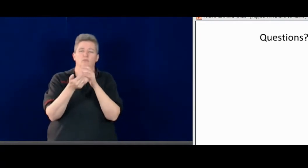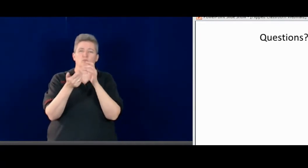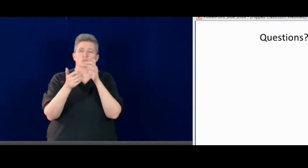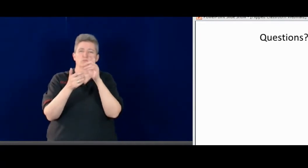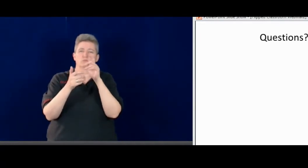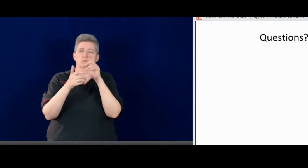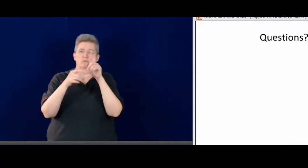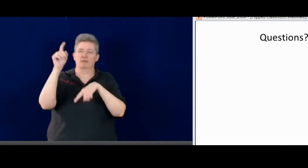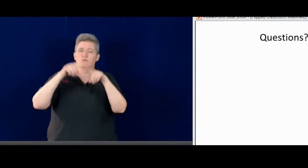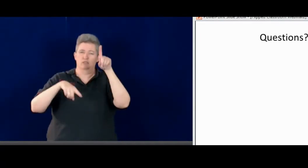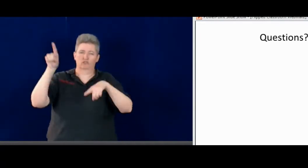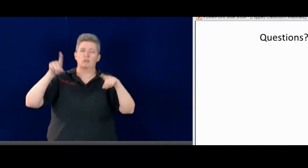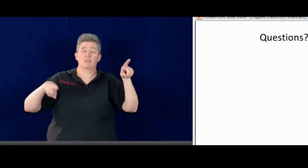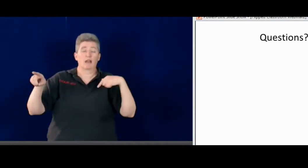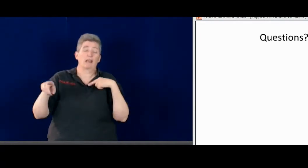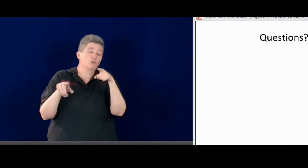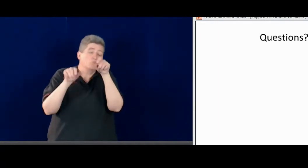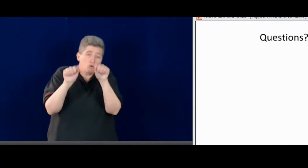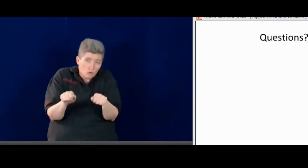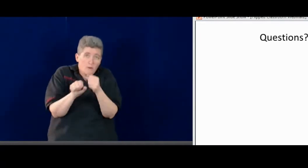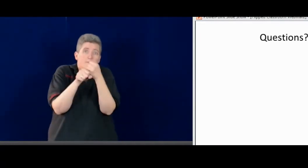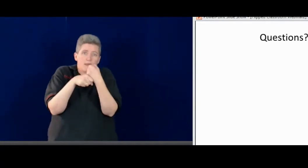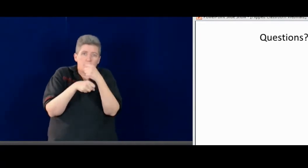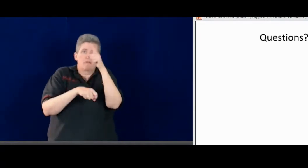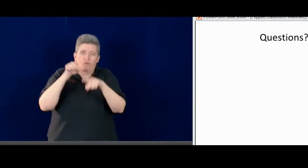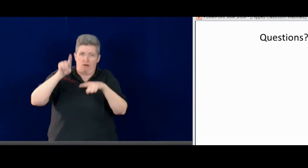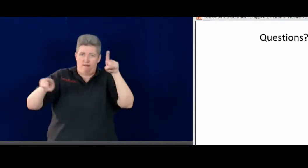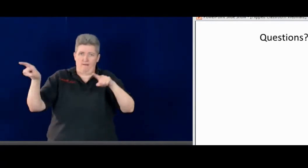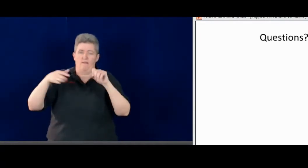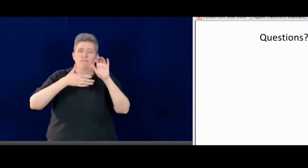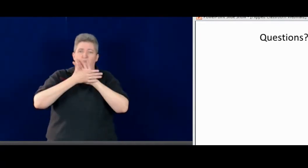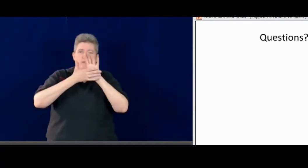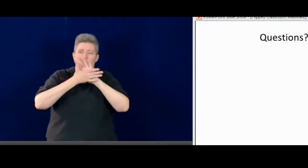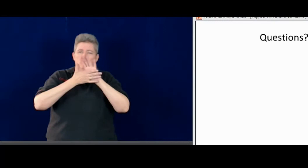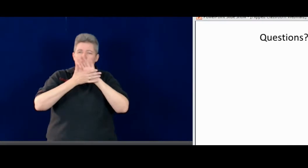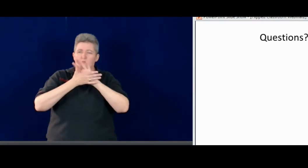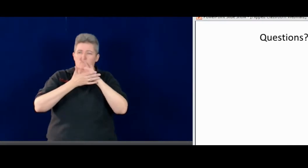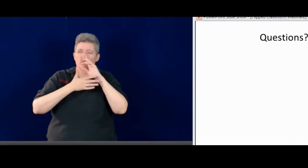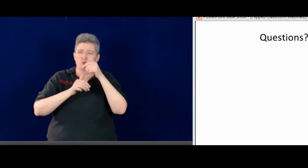However, the classroom, it's easy to have that differentiation.